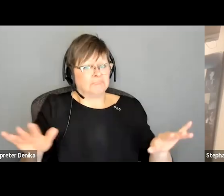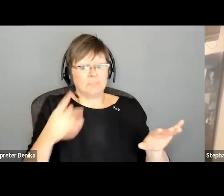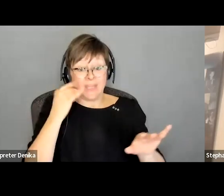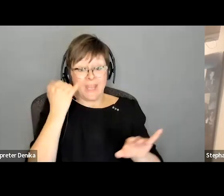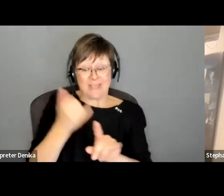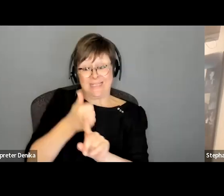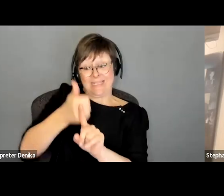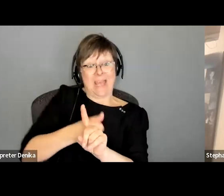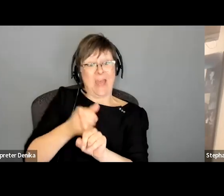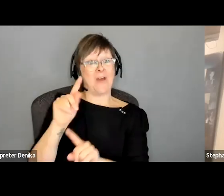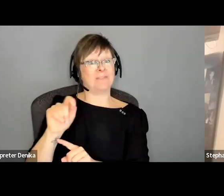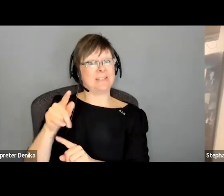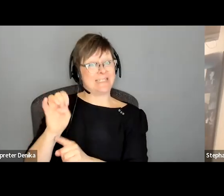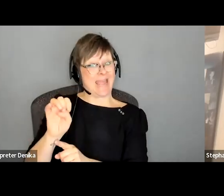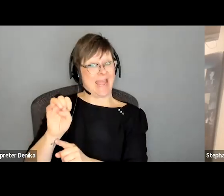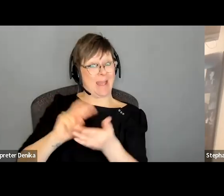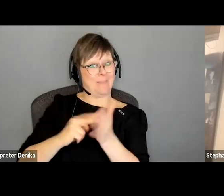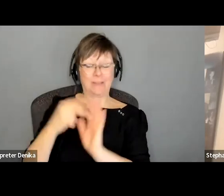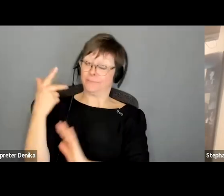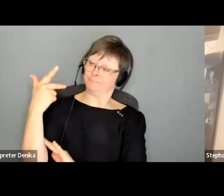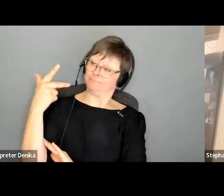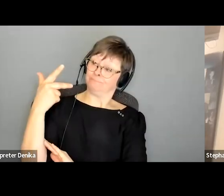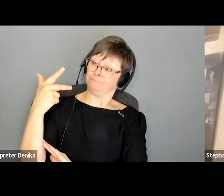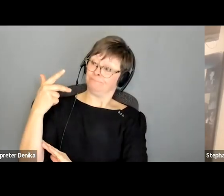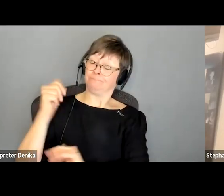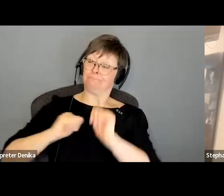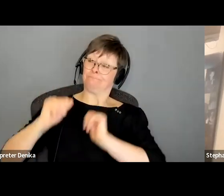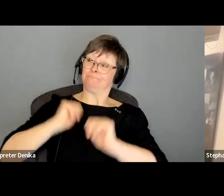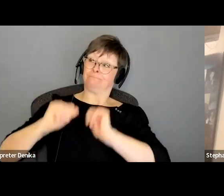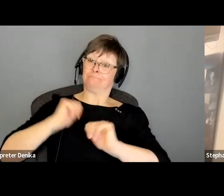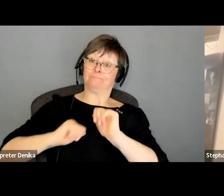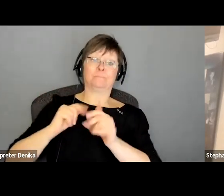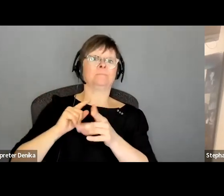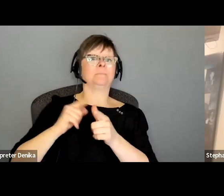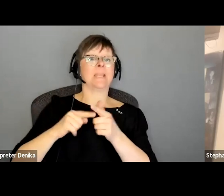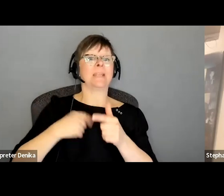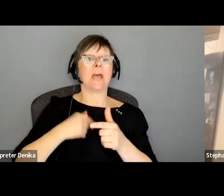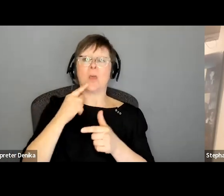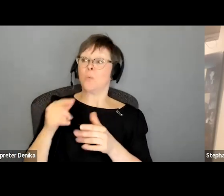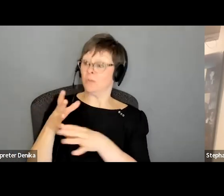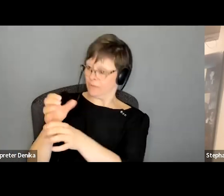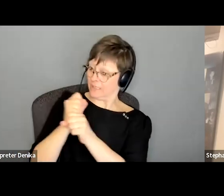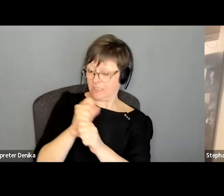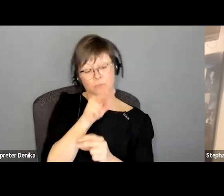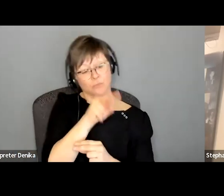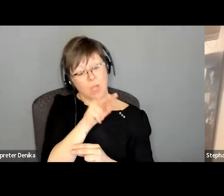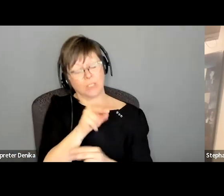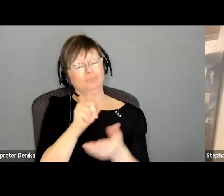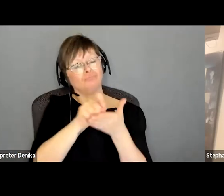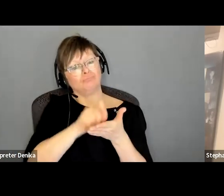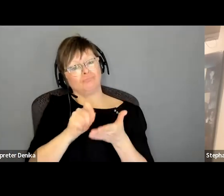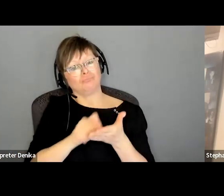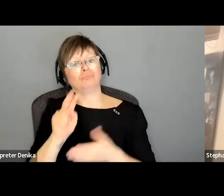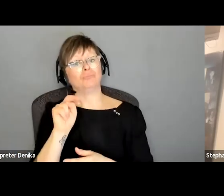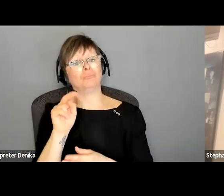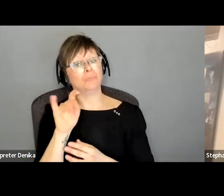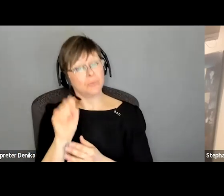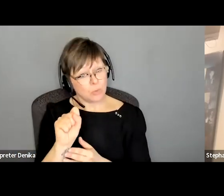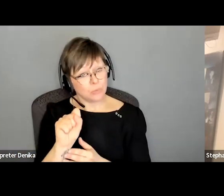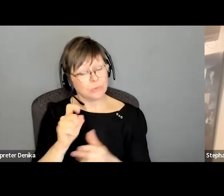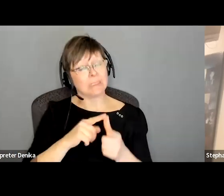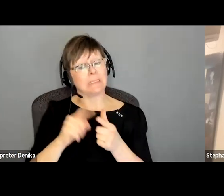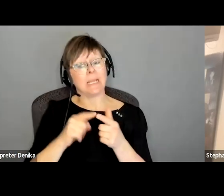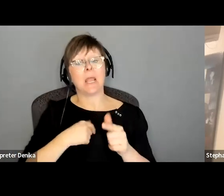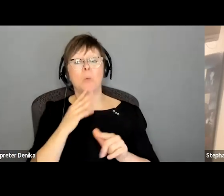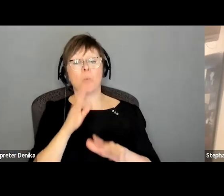watch every self-tape and we'll send back notes if they're right for the show and maybe just need some tweaking before we present or i might just present it